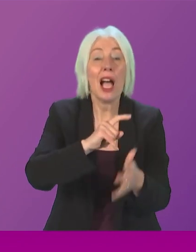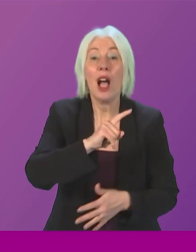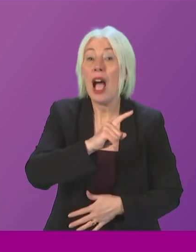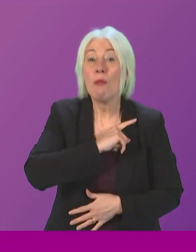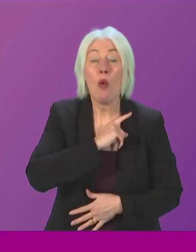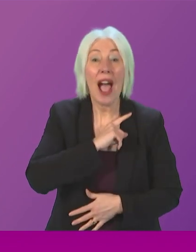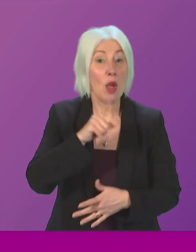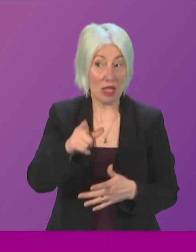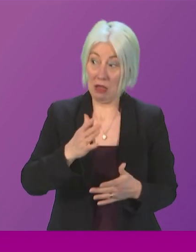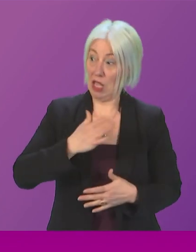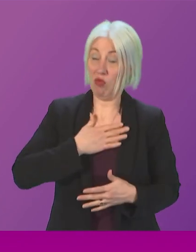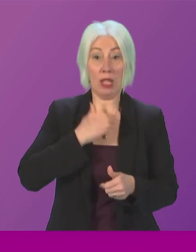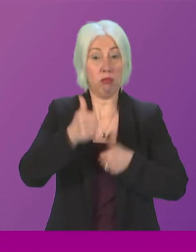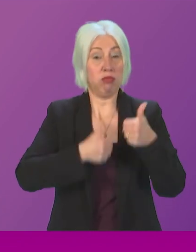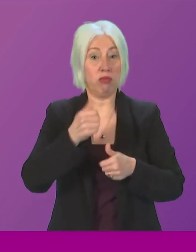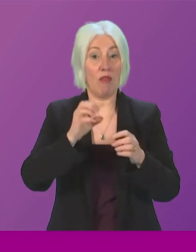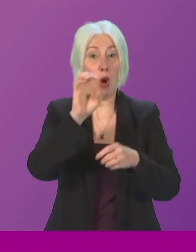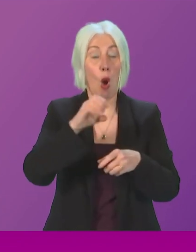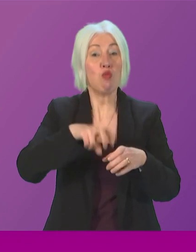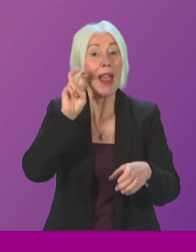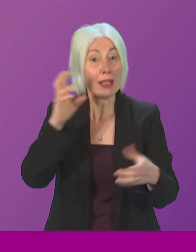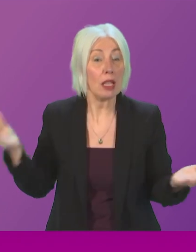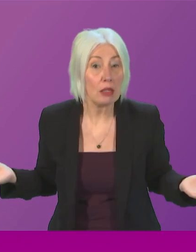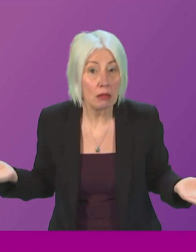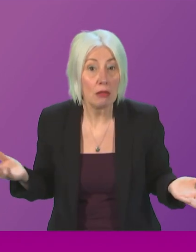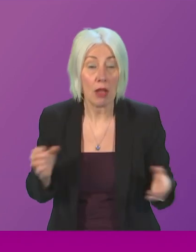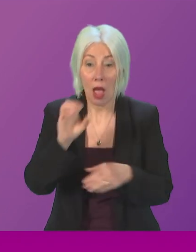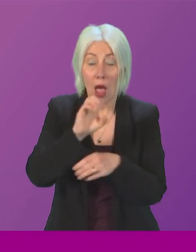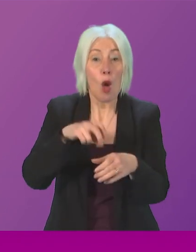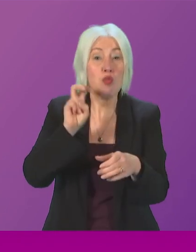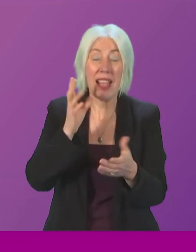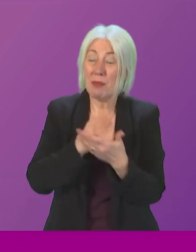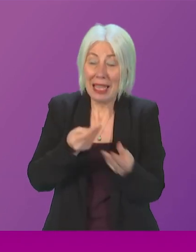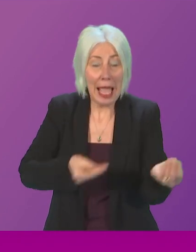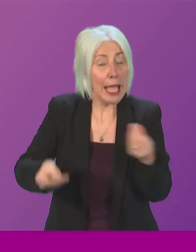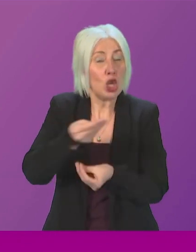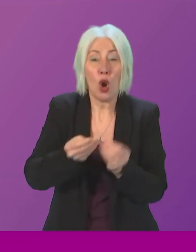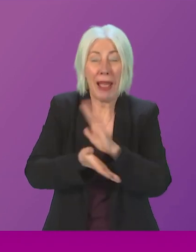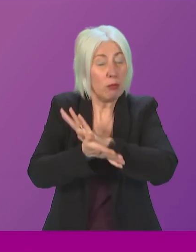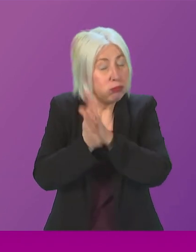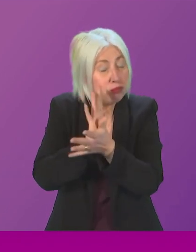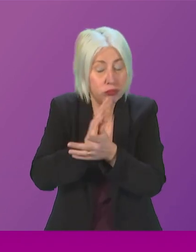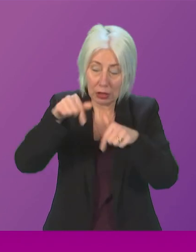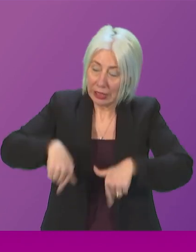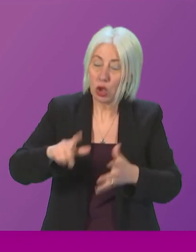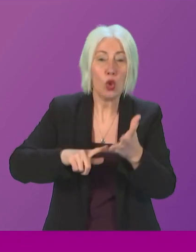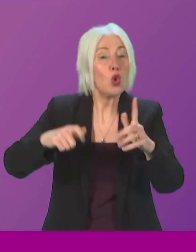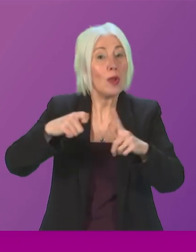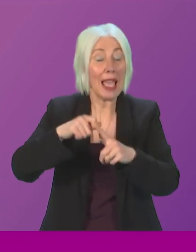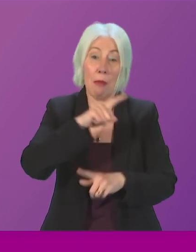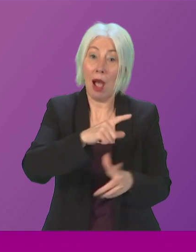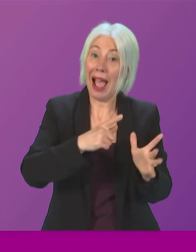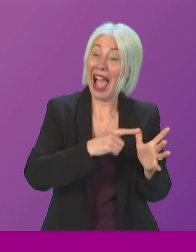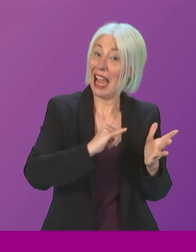Brexiteer remember of course Brexit that has caused economic devastation to this country and of course Anna